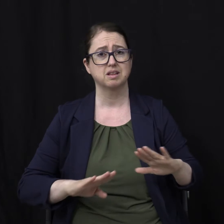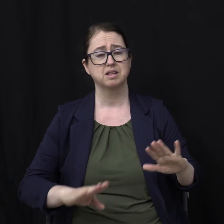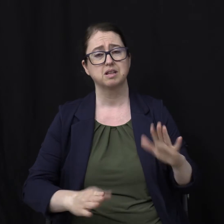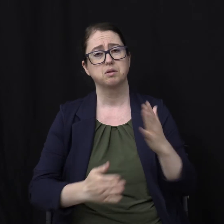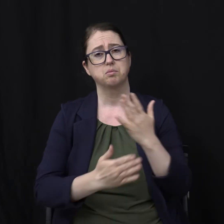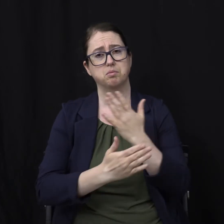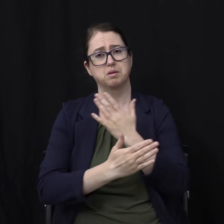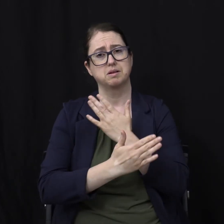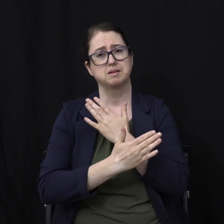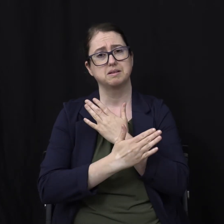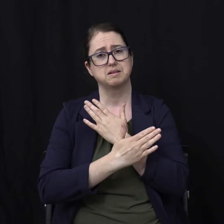rest